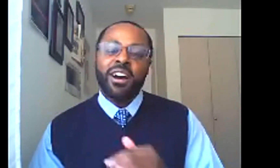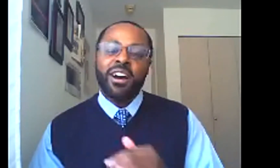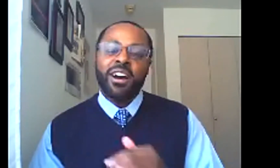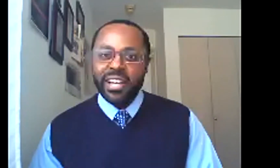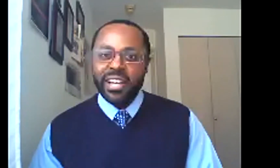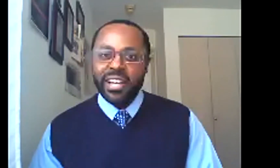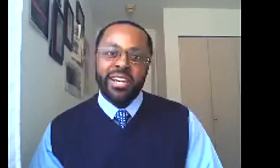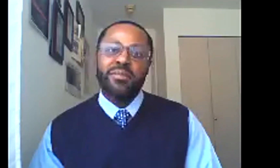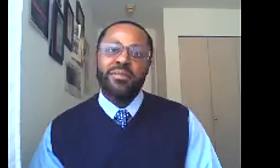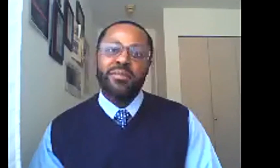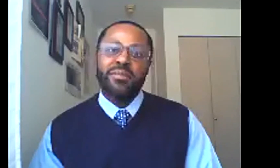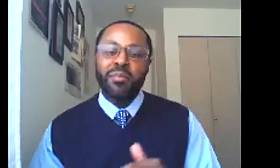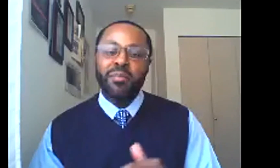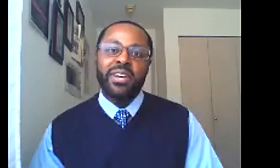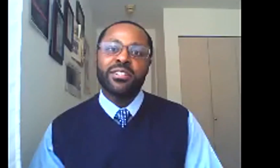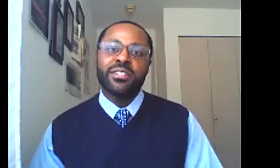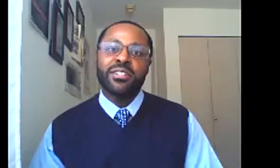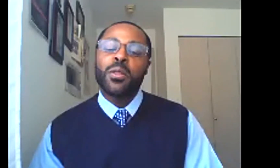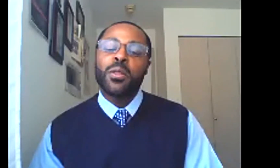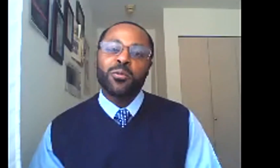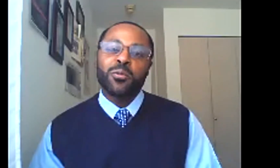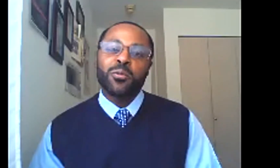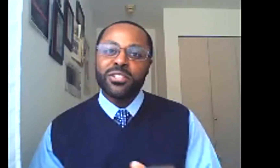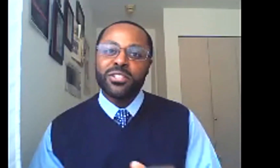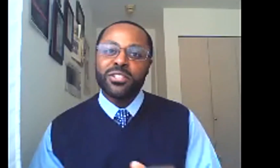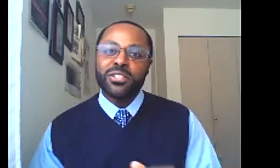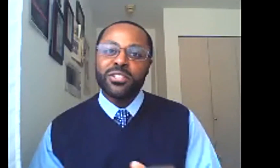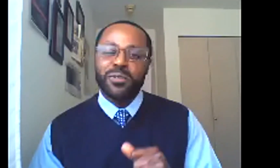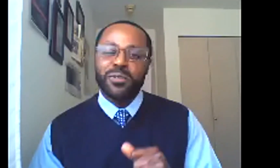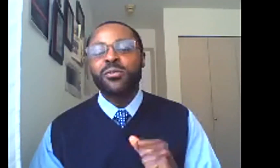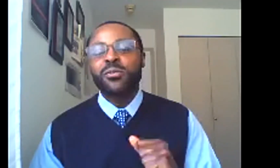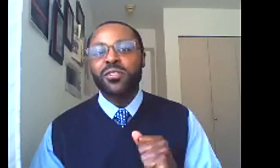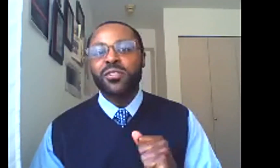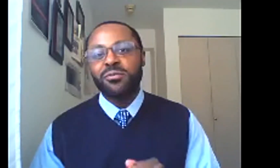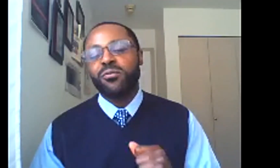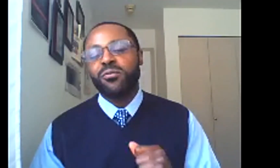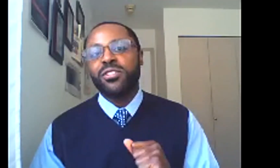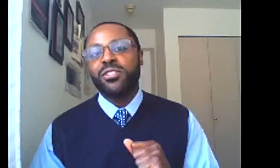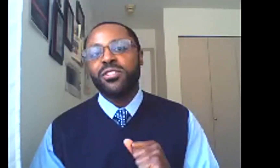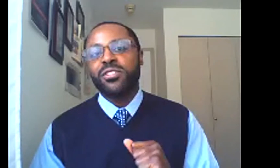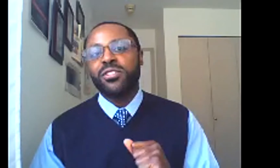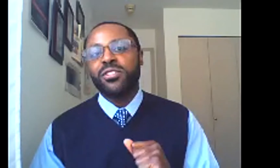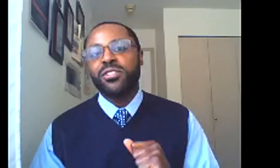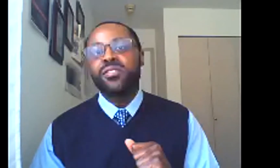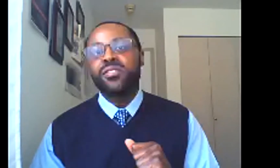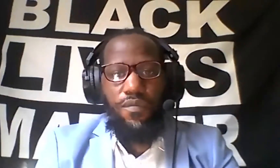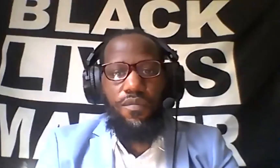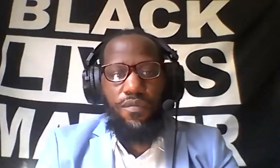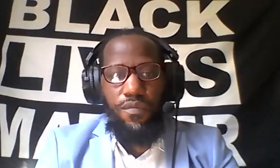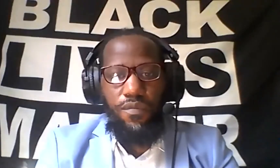Our lives matter. Black lives matter. We deserve respect. We deserve rights. We deserve,